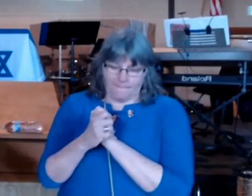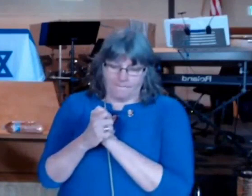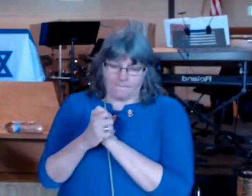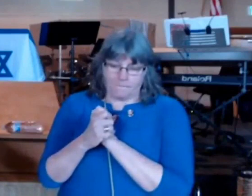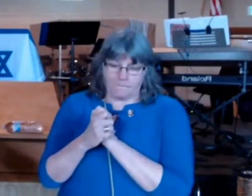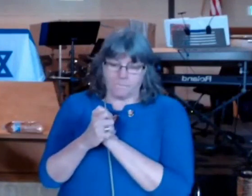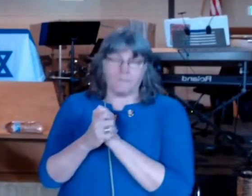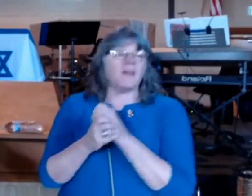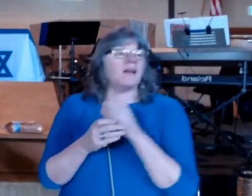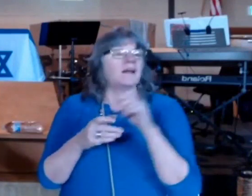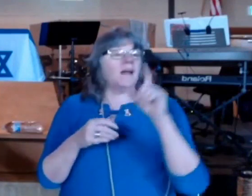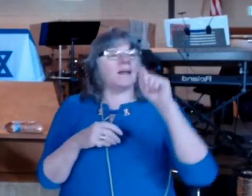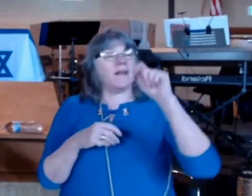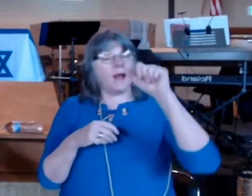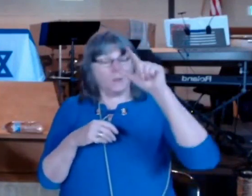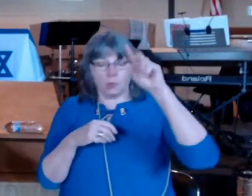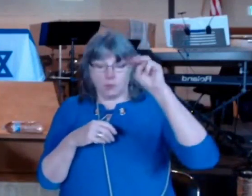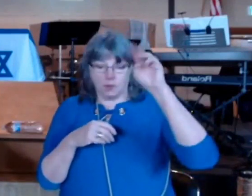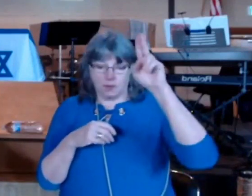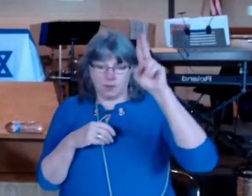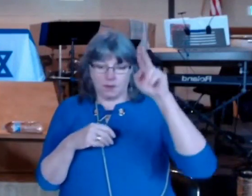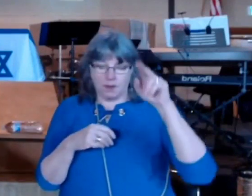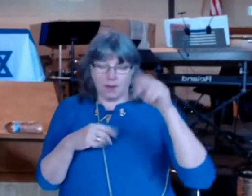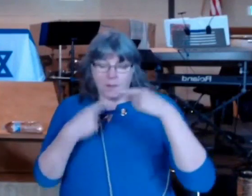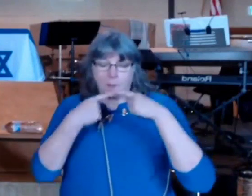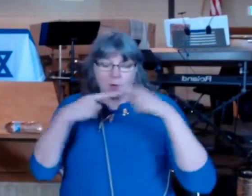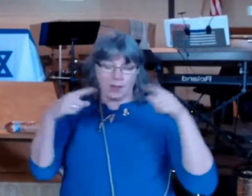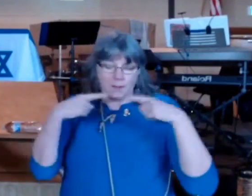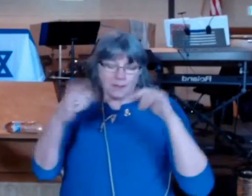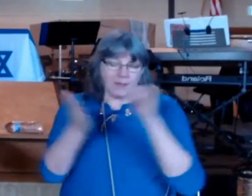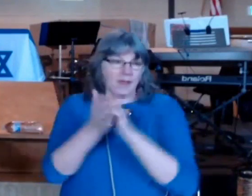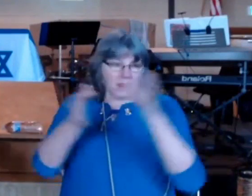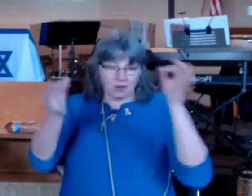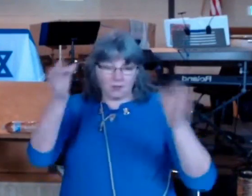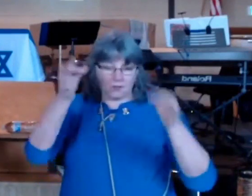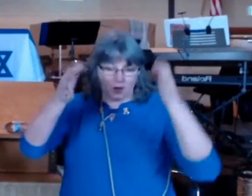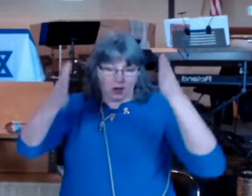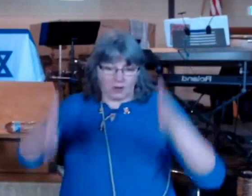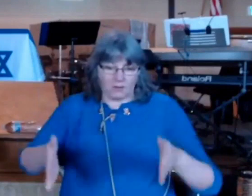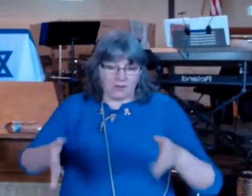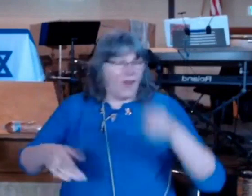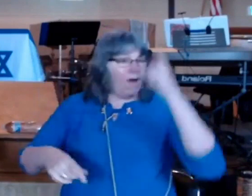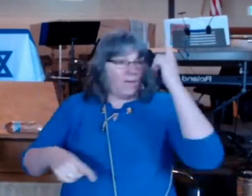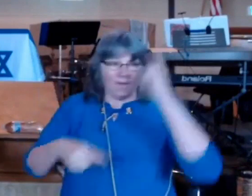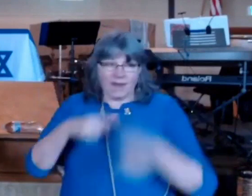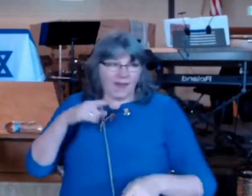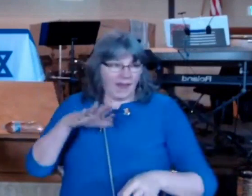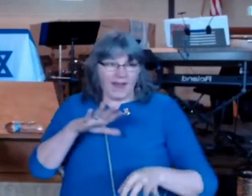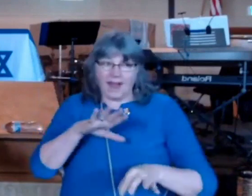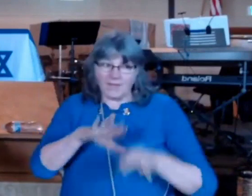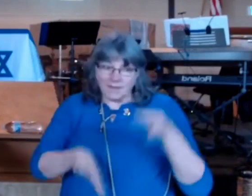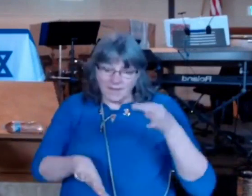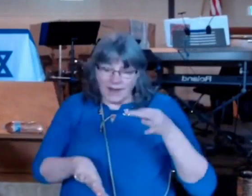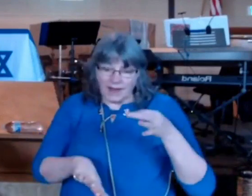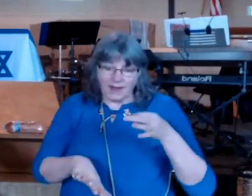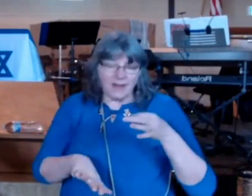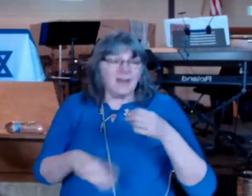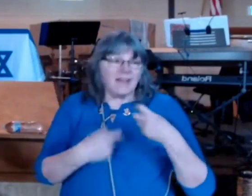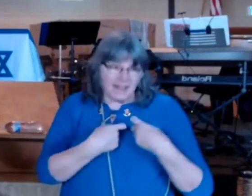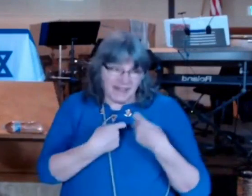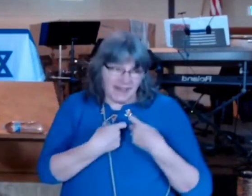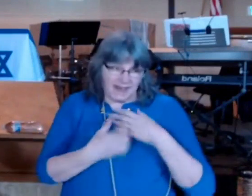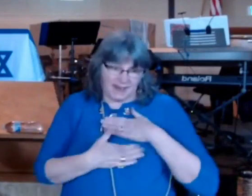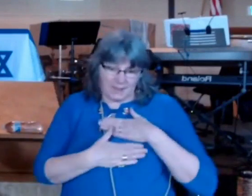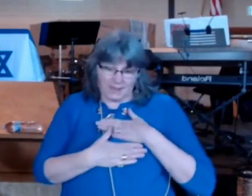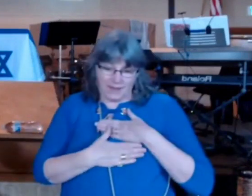the tabu would also proclaim that a judge who you know when somebody is supposed to